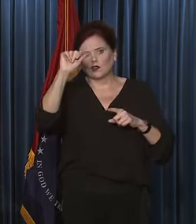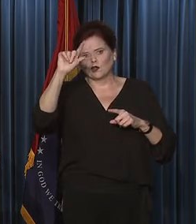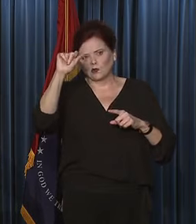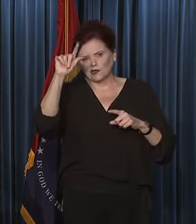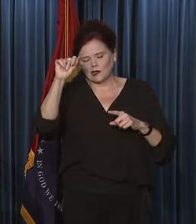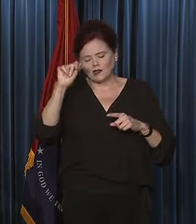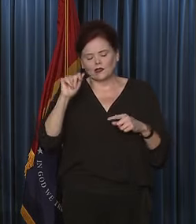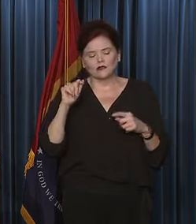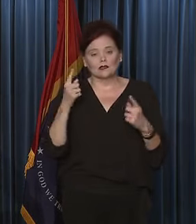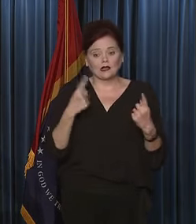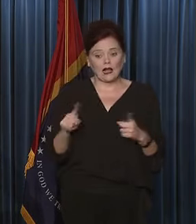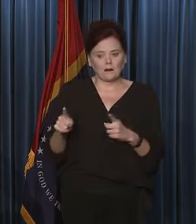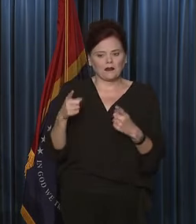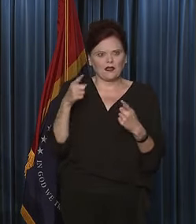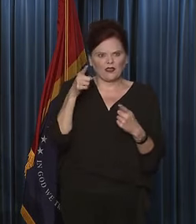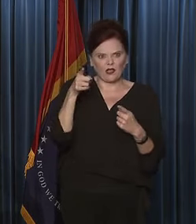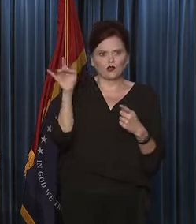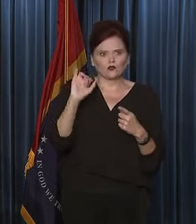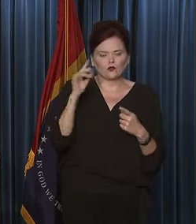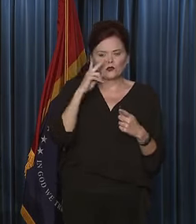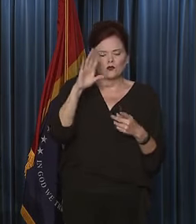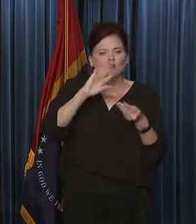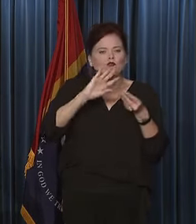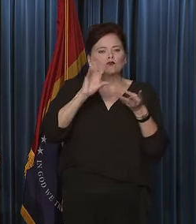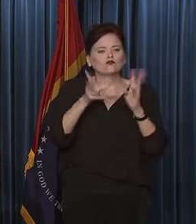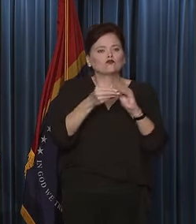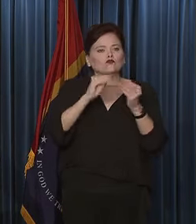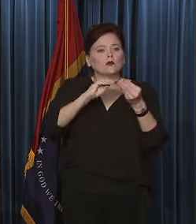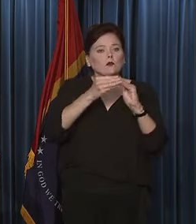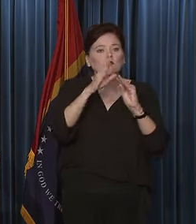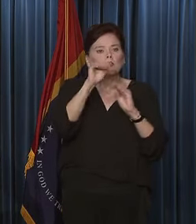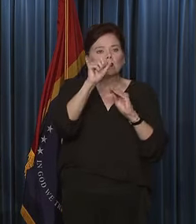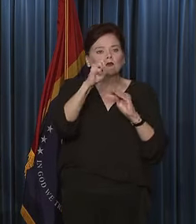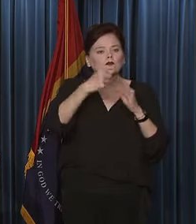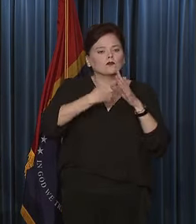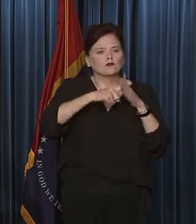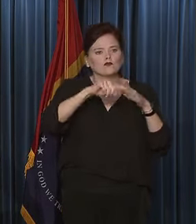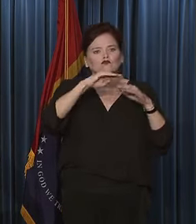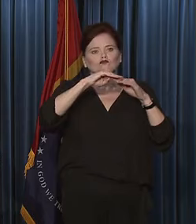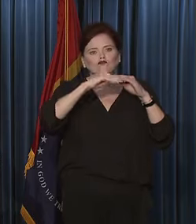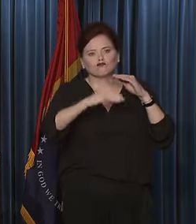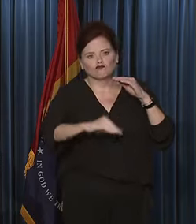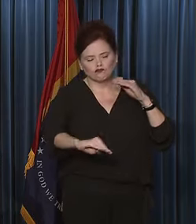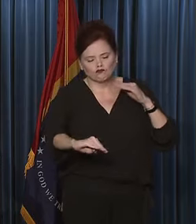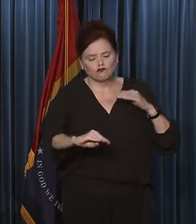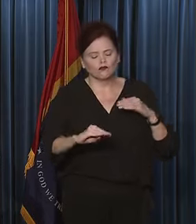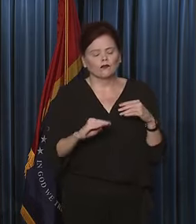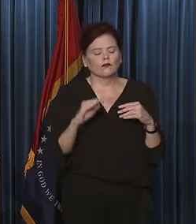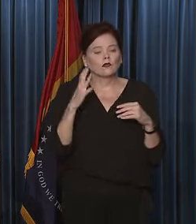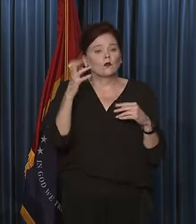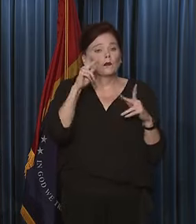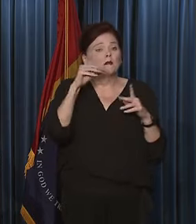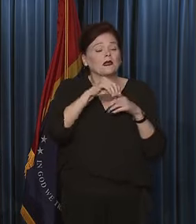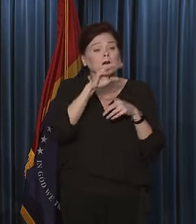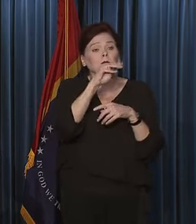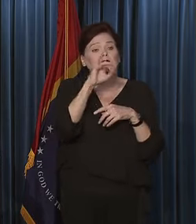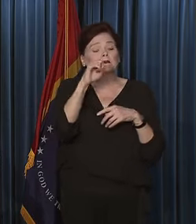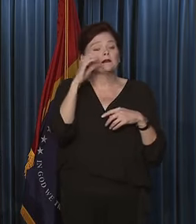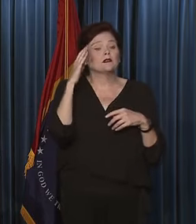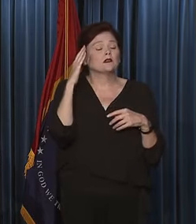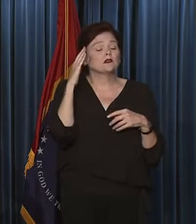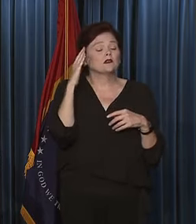to happen there as you start seeing their total number of cases roll over. But we also know, and I want the people of Mississippi to